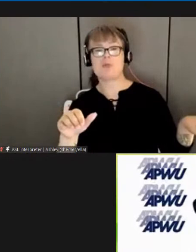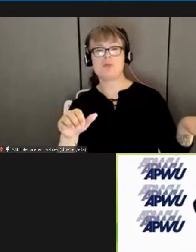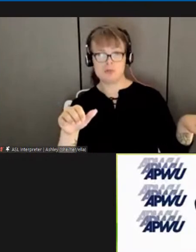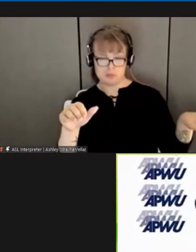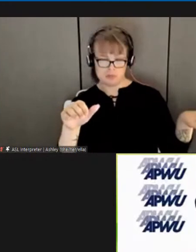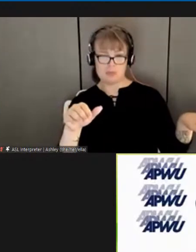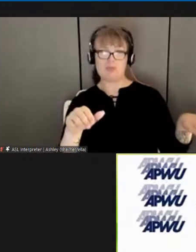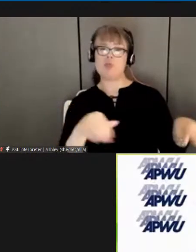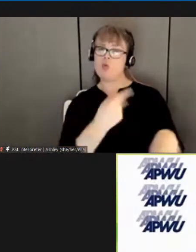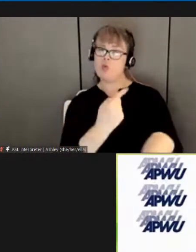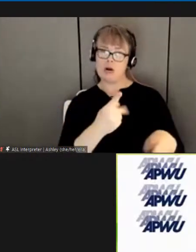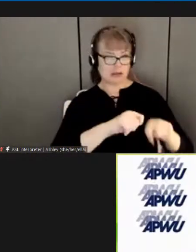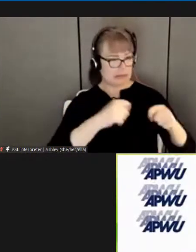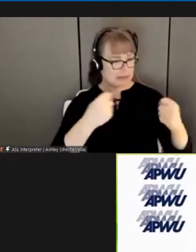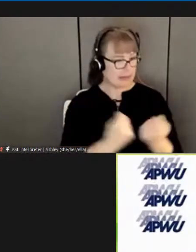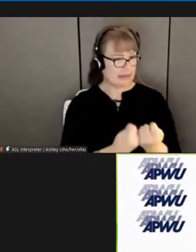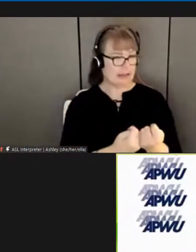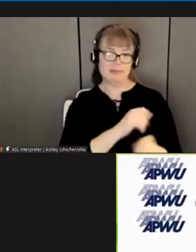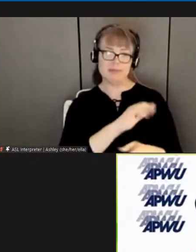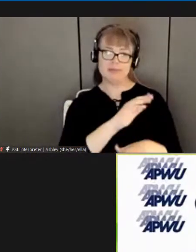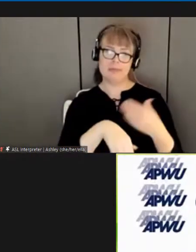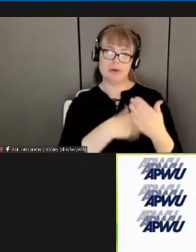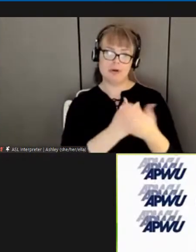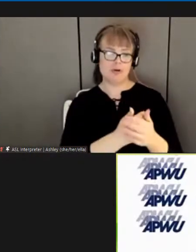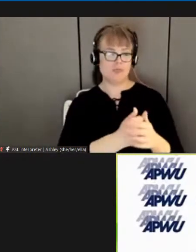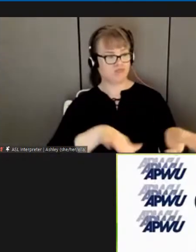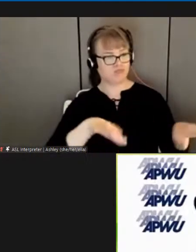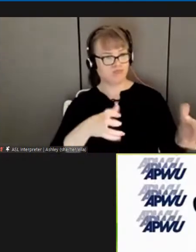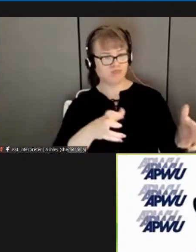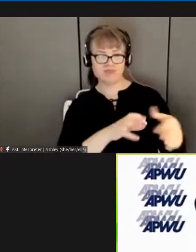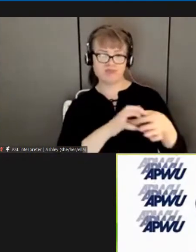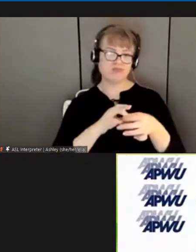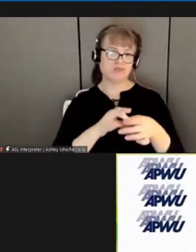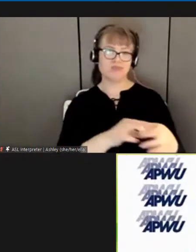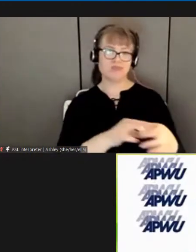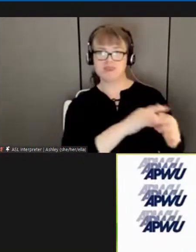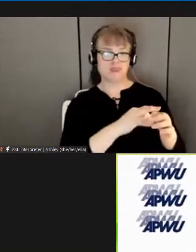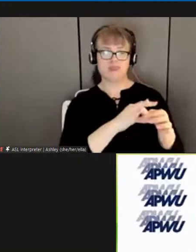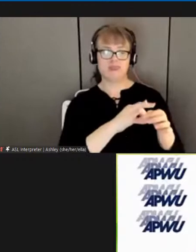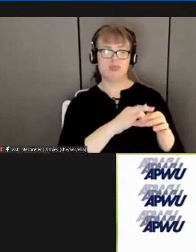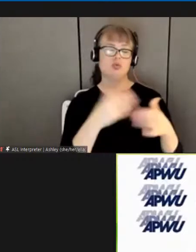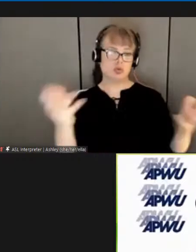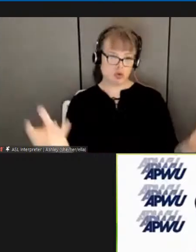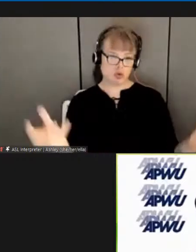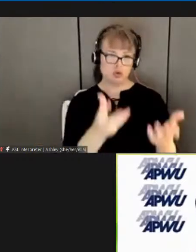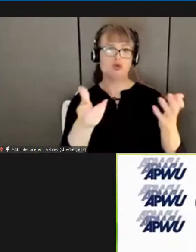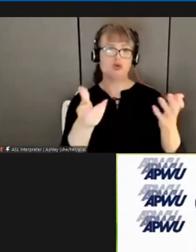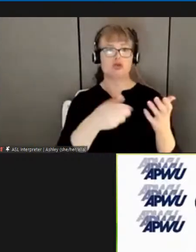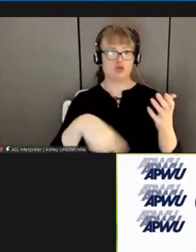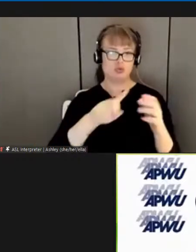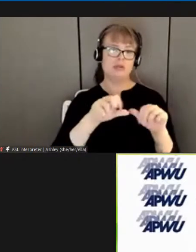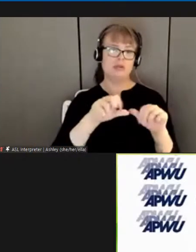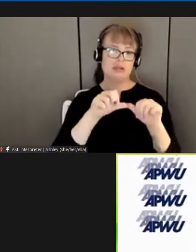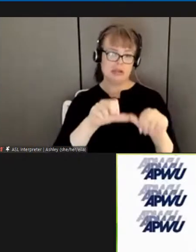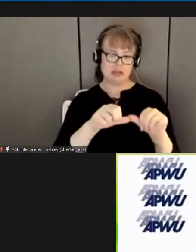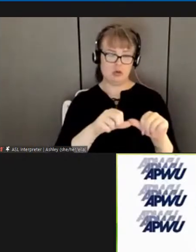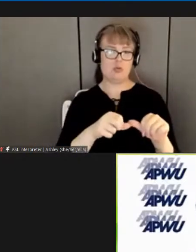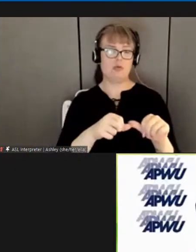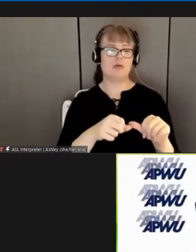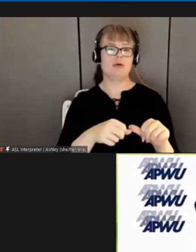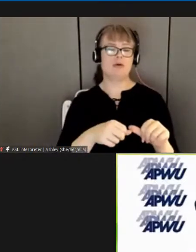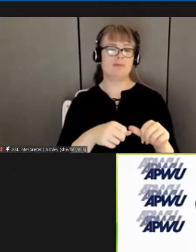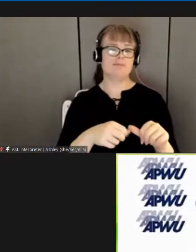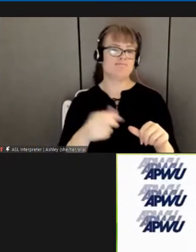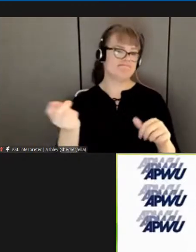together rowing the same way so continue to participate um be involved in your union encourage